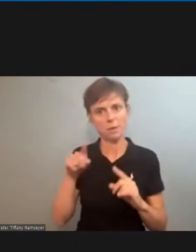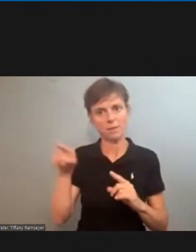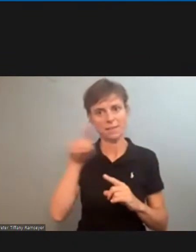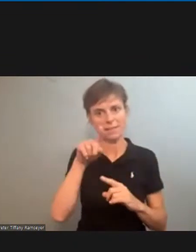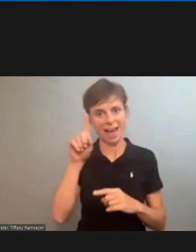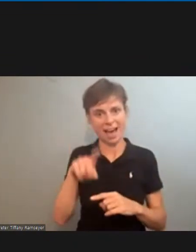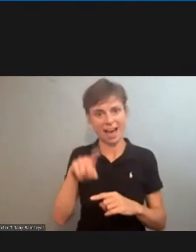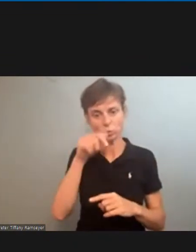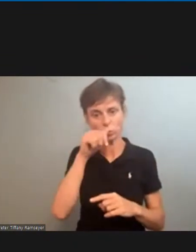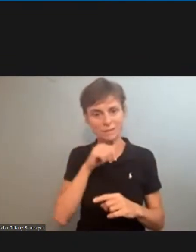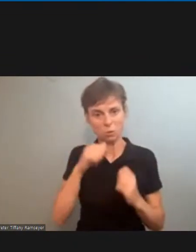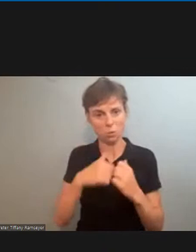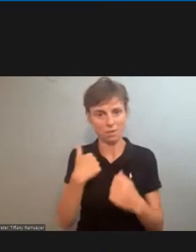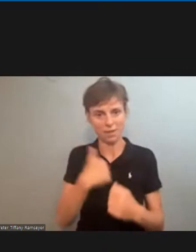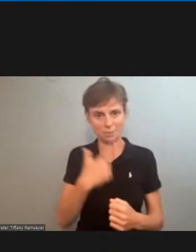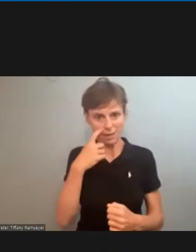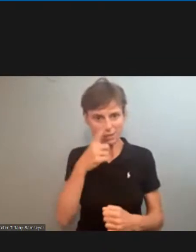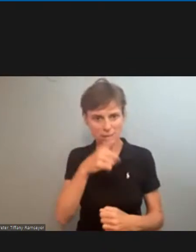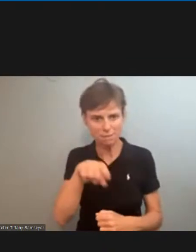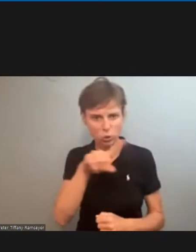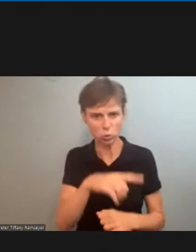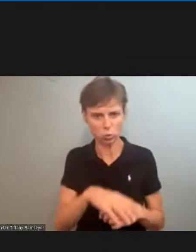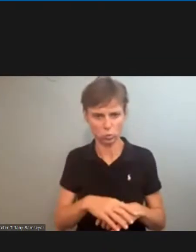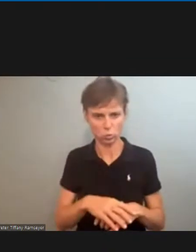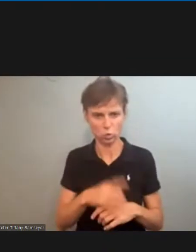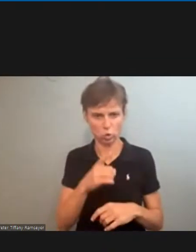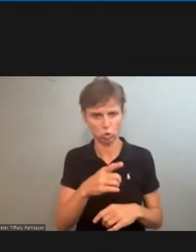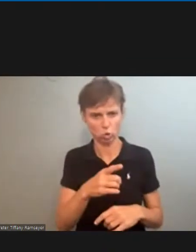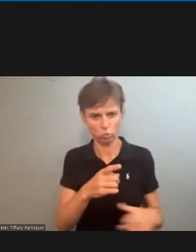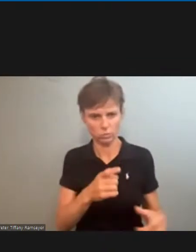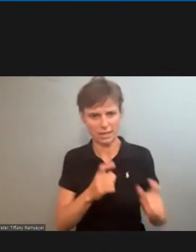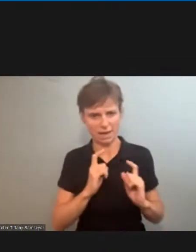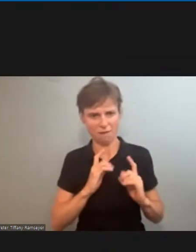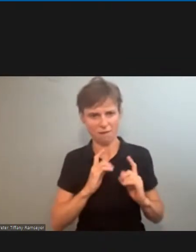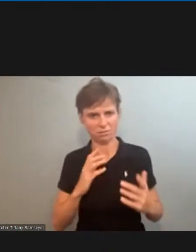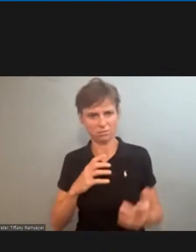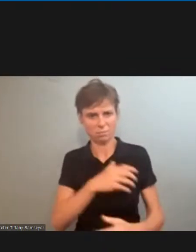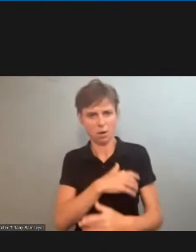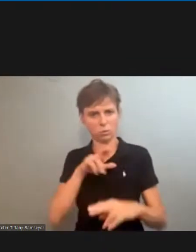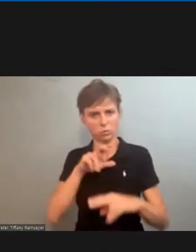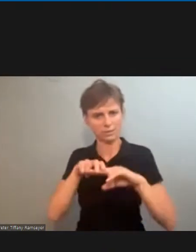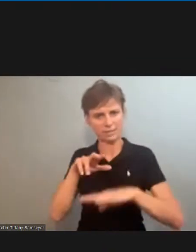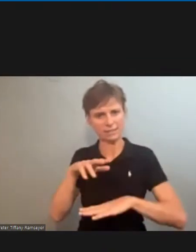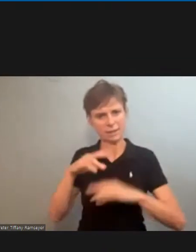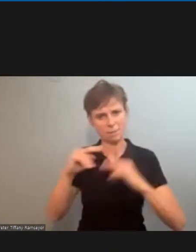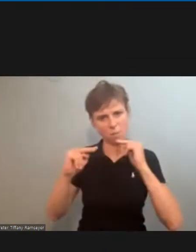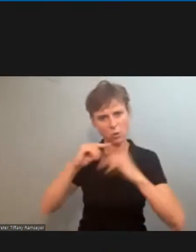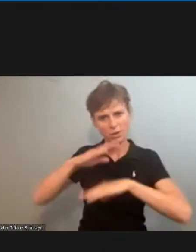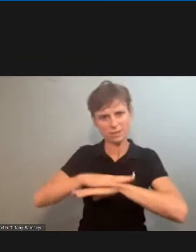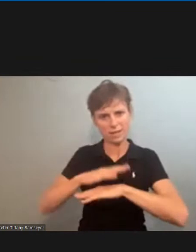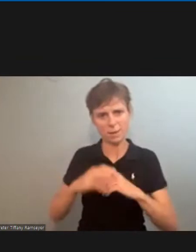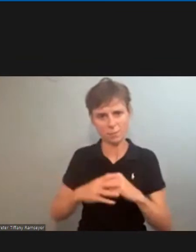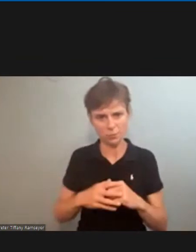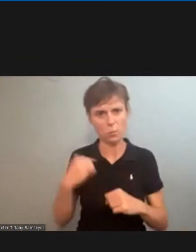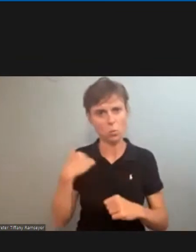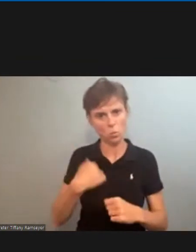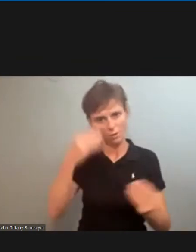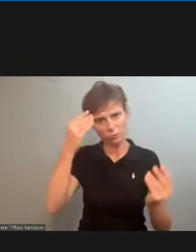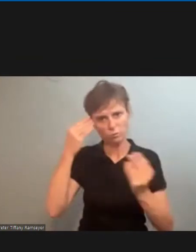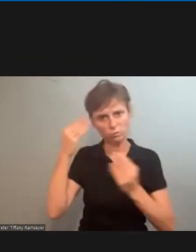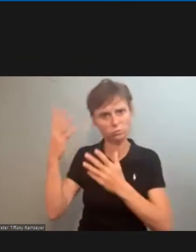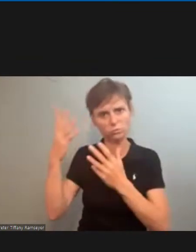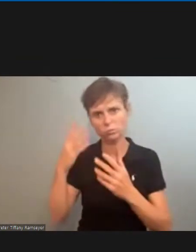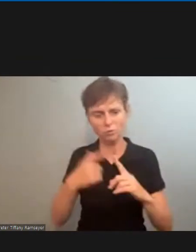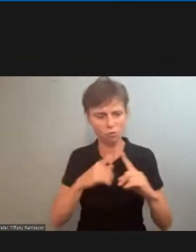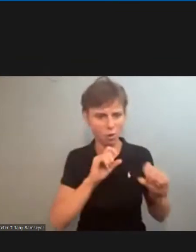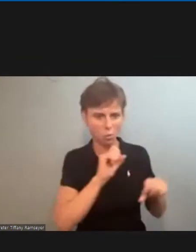you because through through us you're sitting at the bargaining table with us and we have to send a message all the way